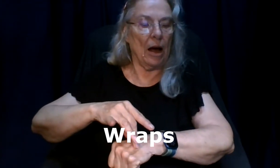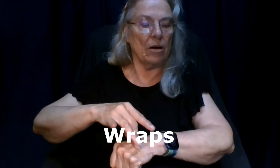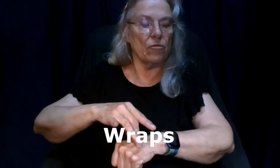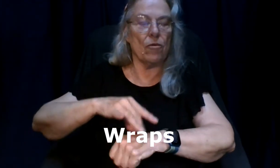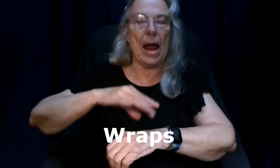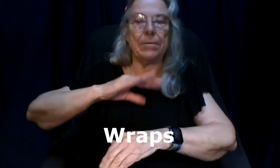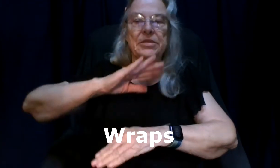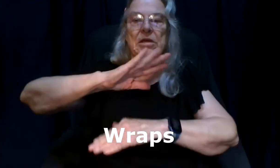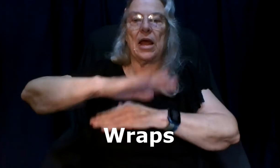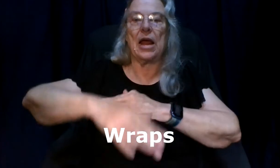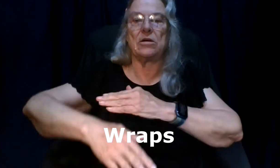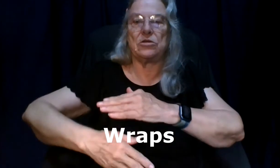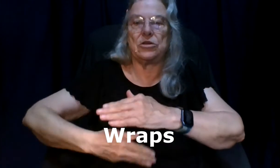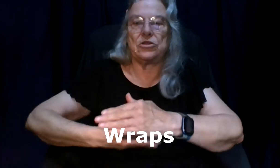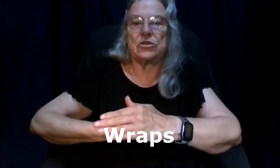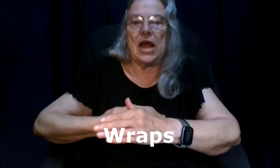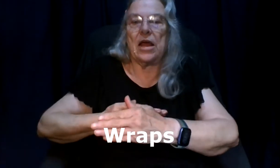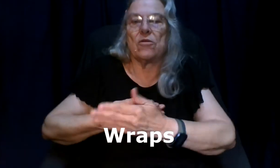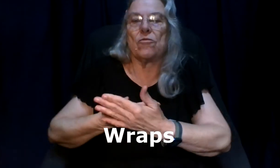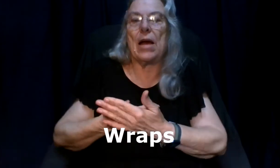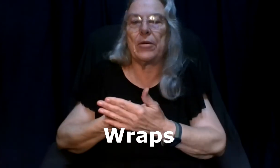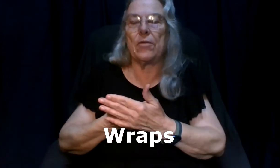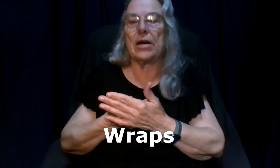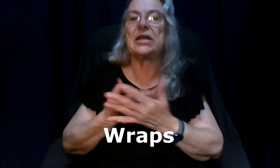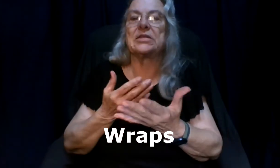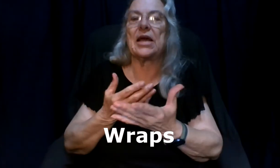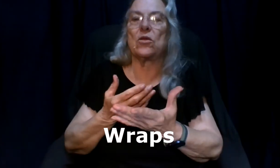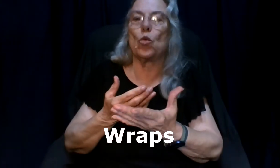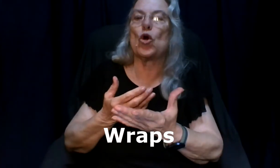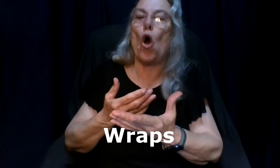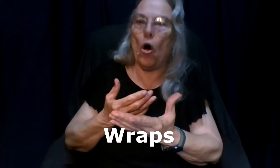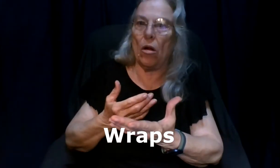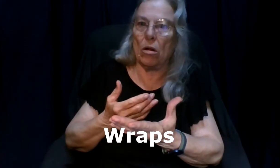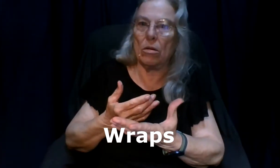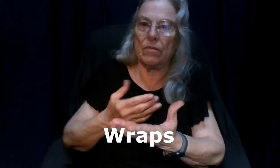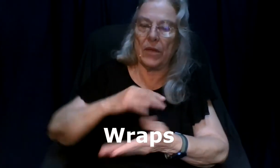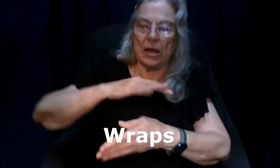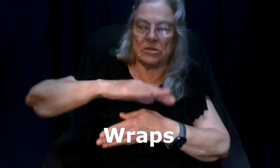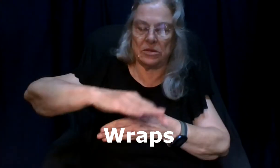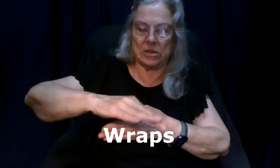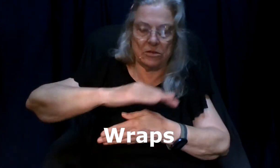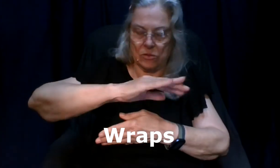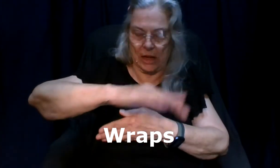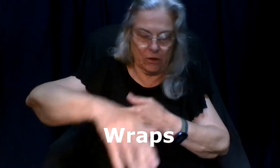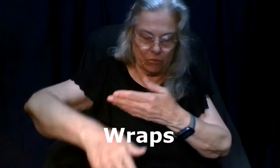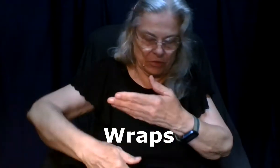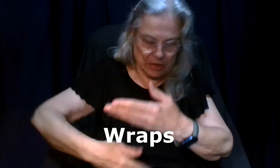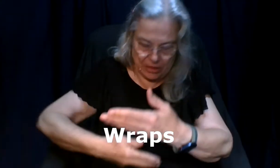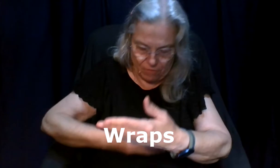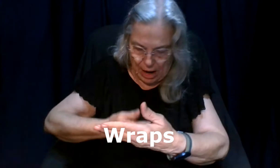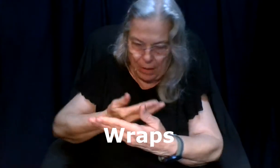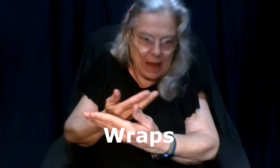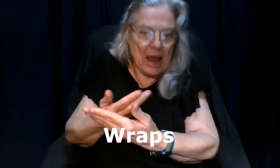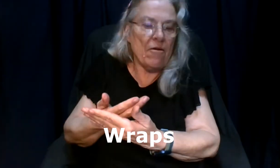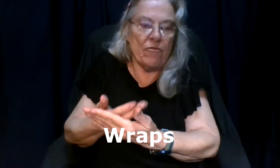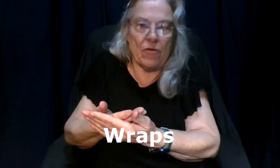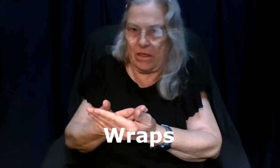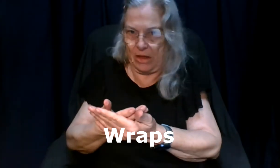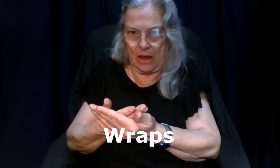wraps and you just take it and wrap it around it's like the word all and it's like you grab everything and